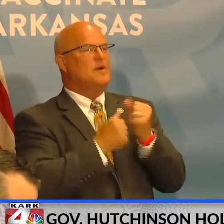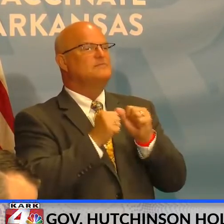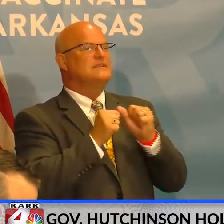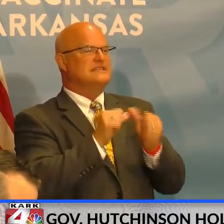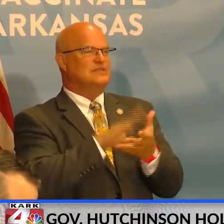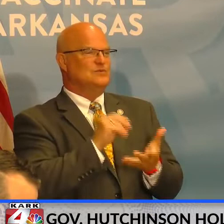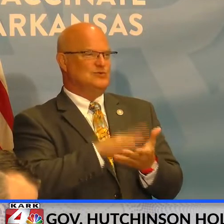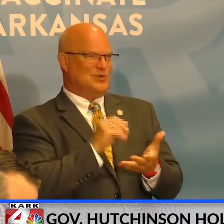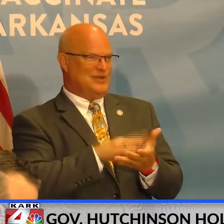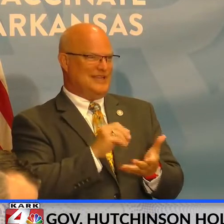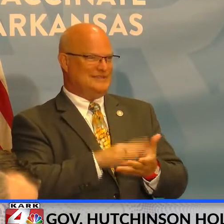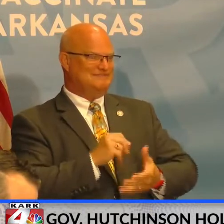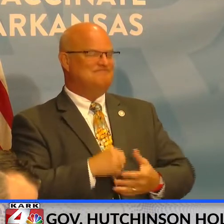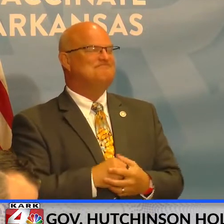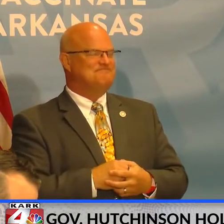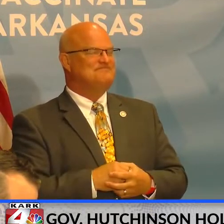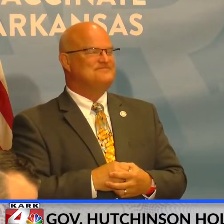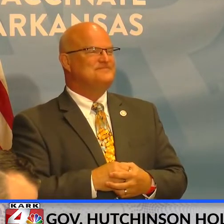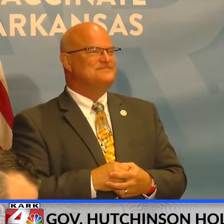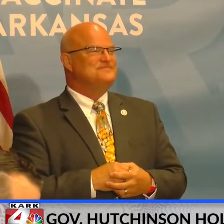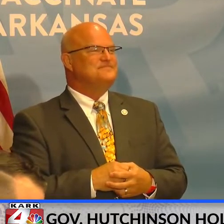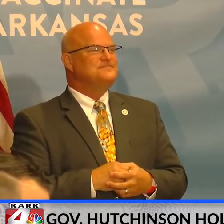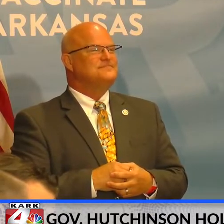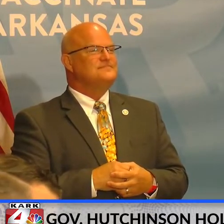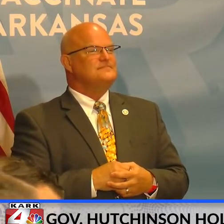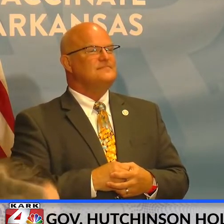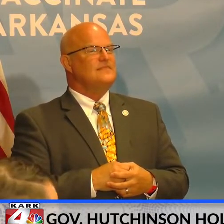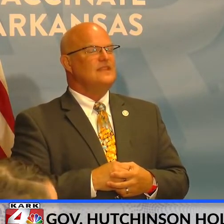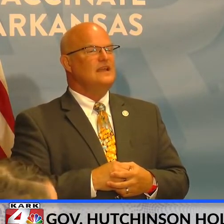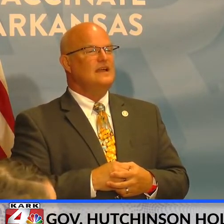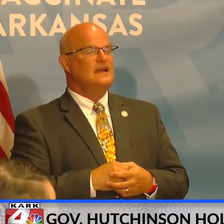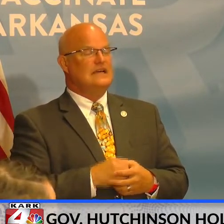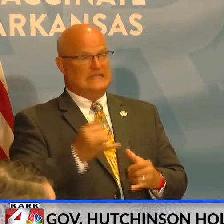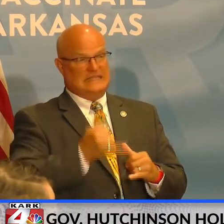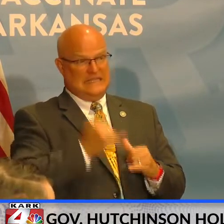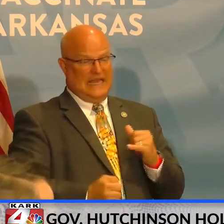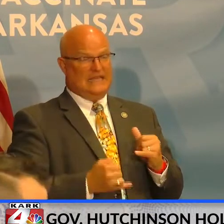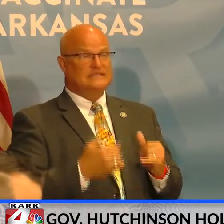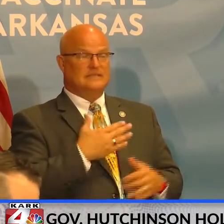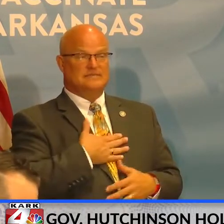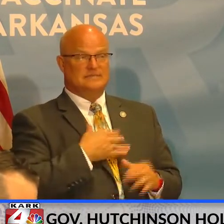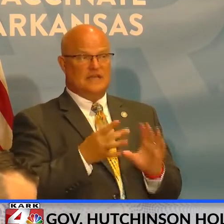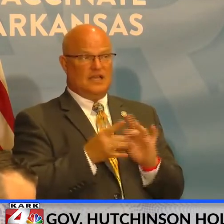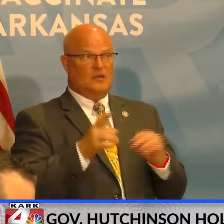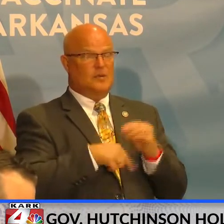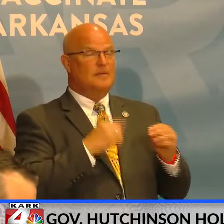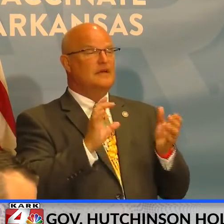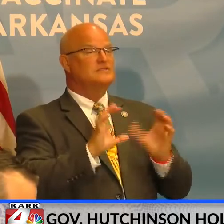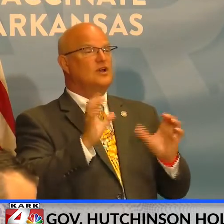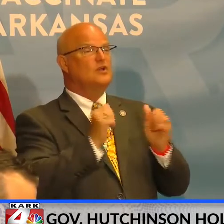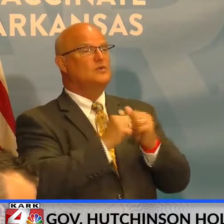learning. Um, and I finally, I just want to leave with a comment in talking to a group yesterday.